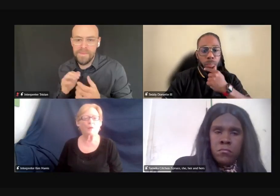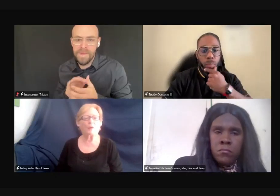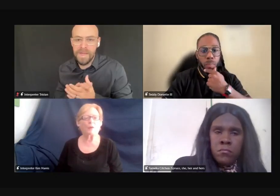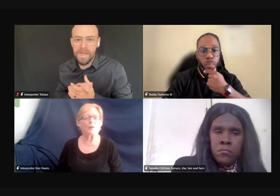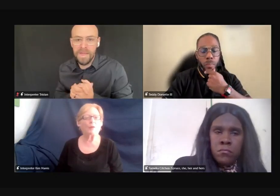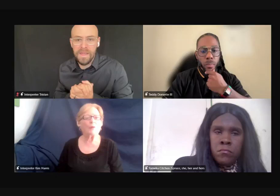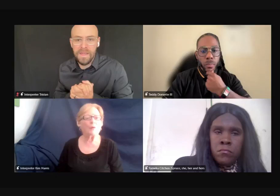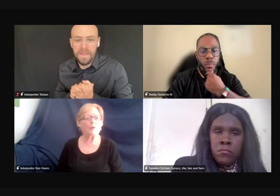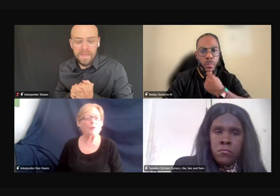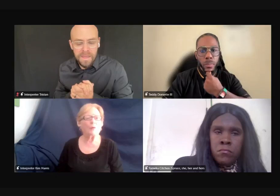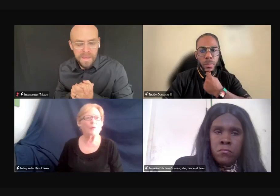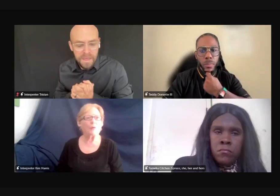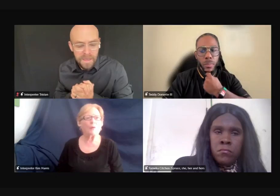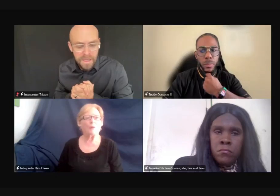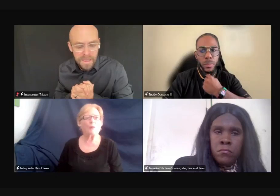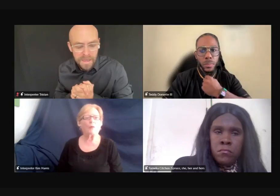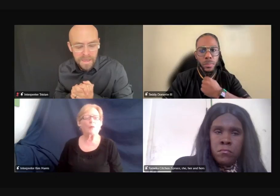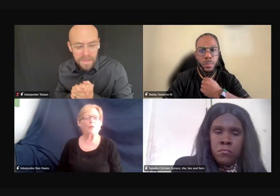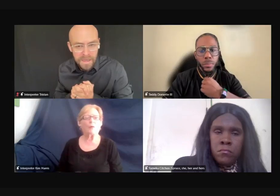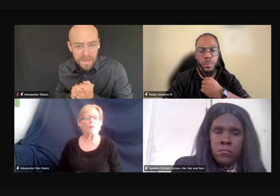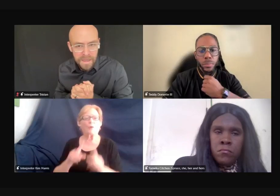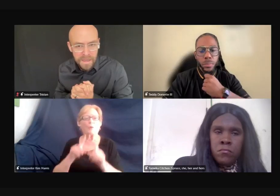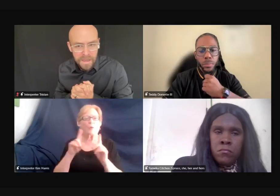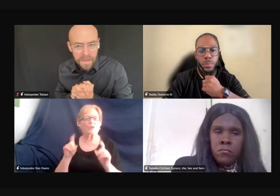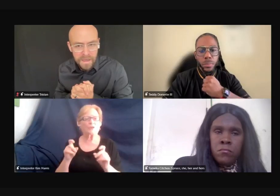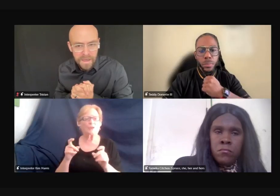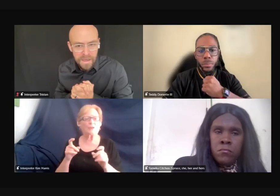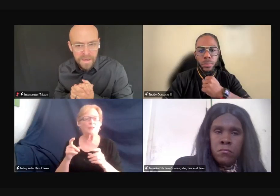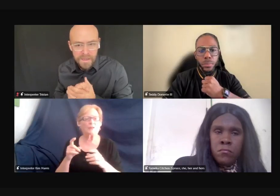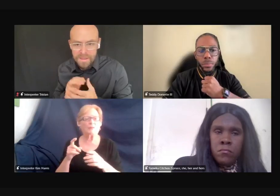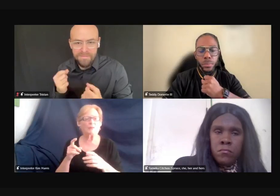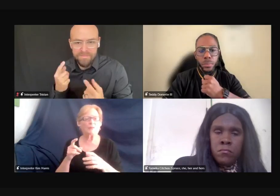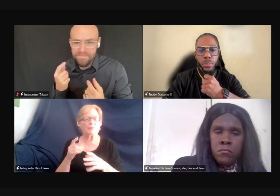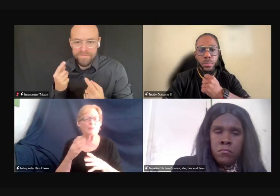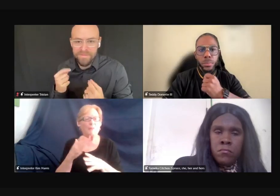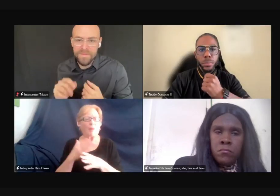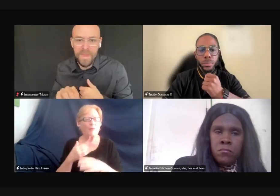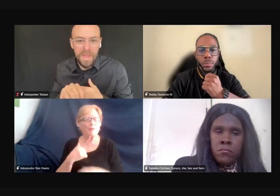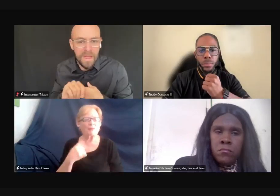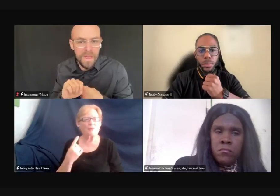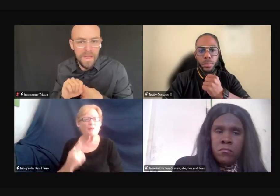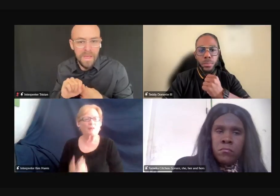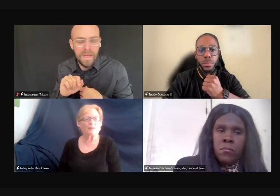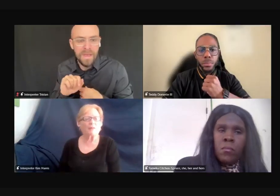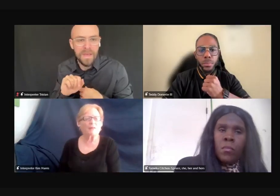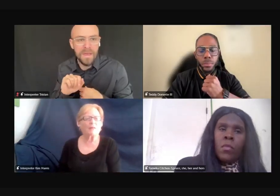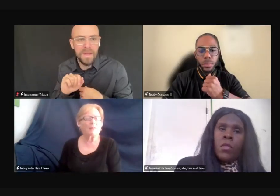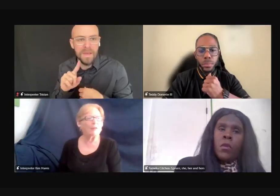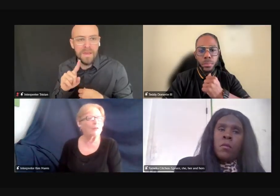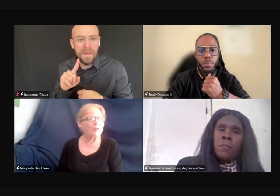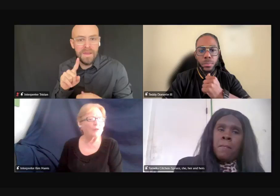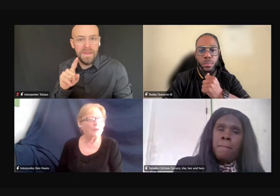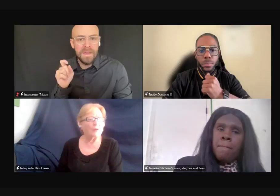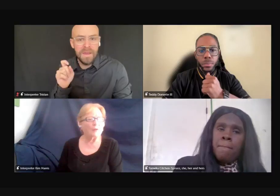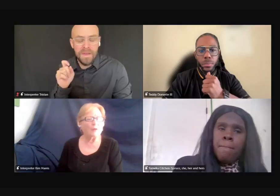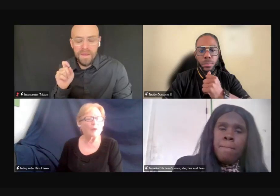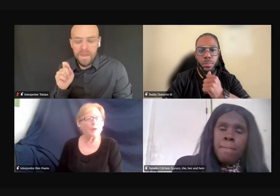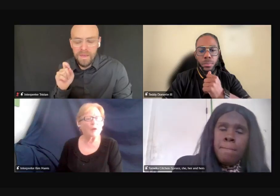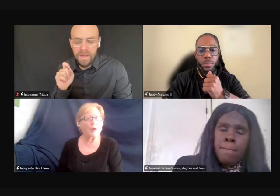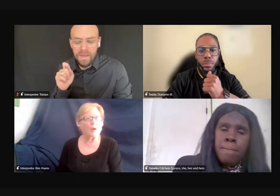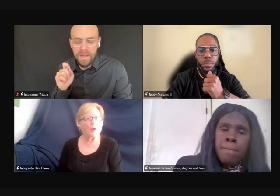been bugging me, because I don't know